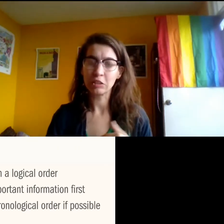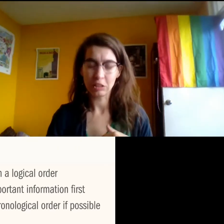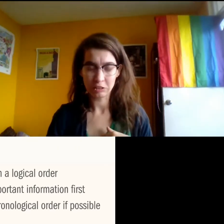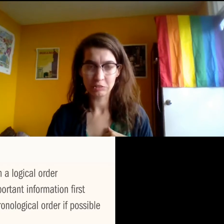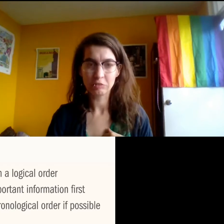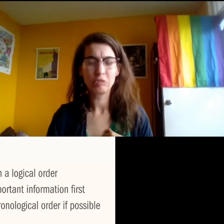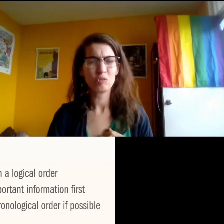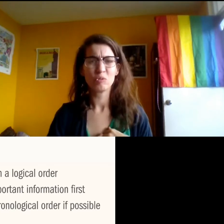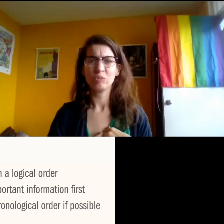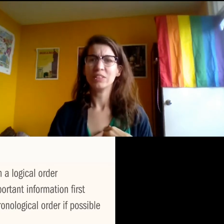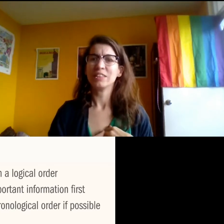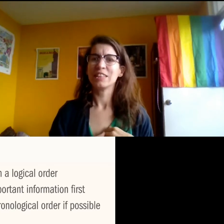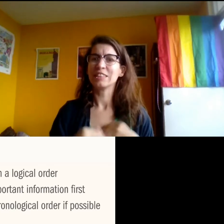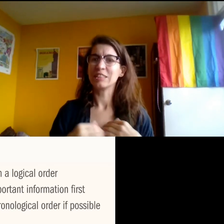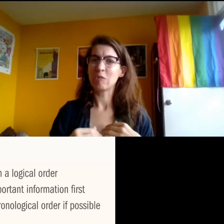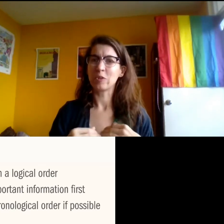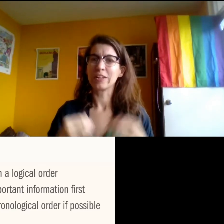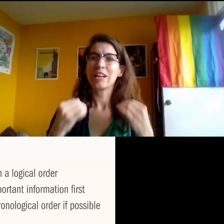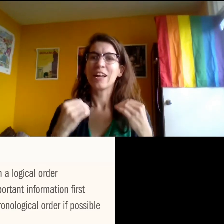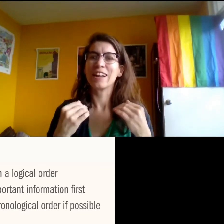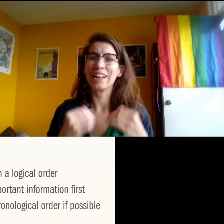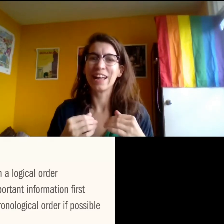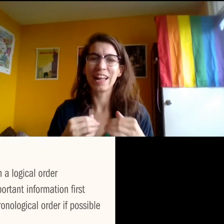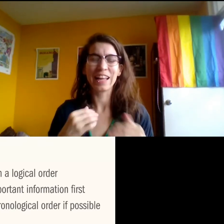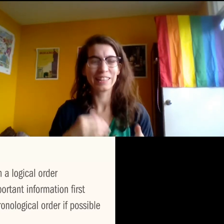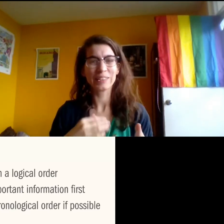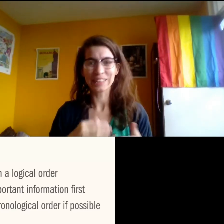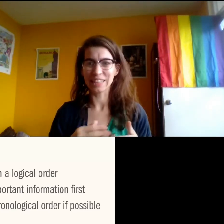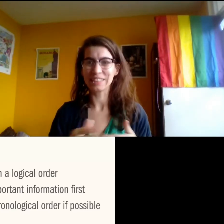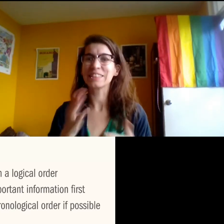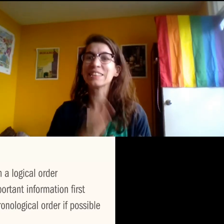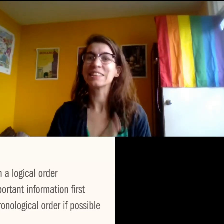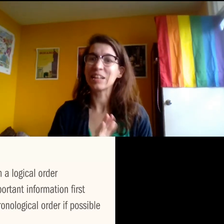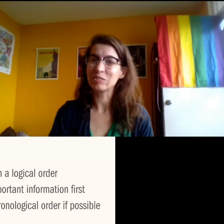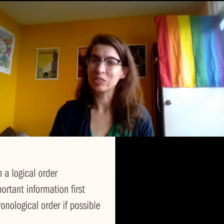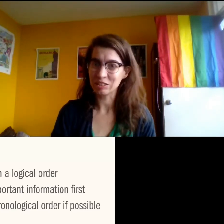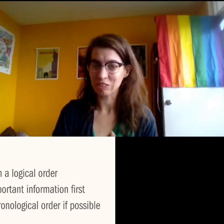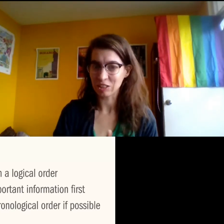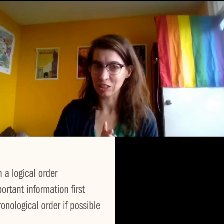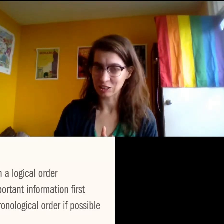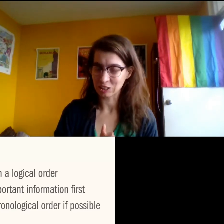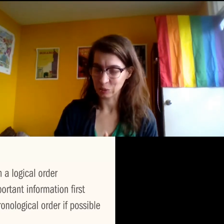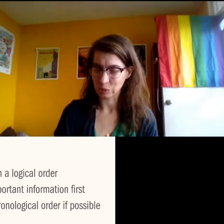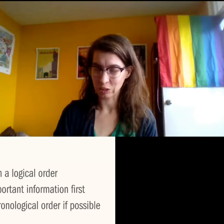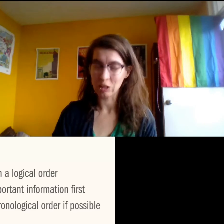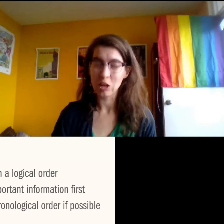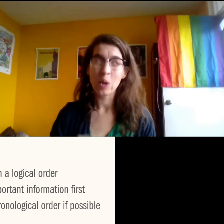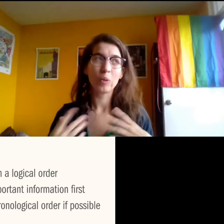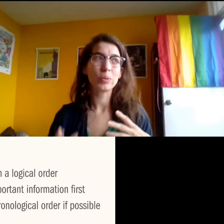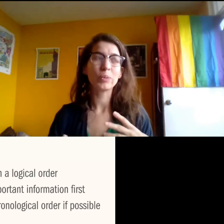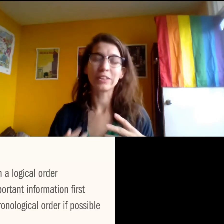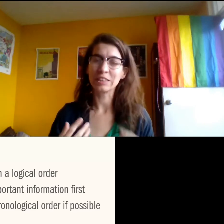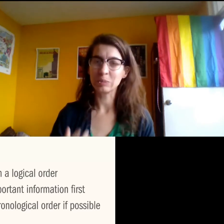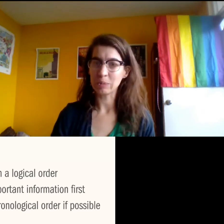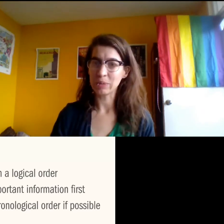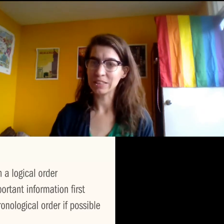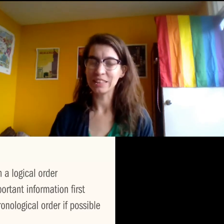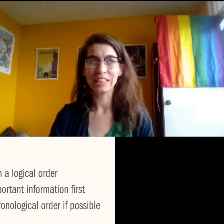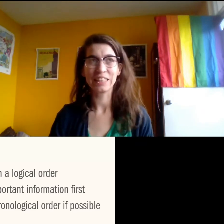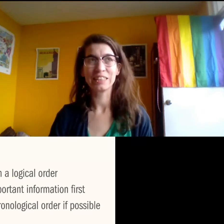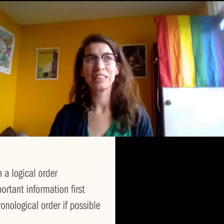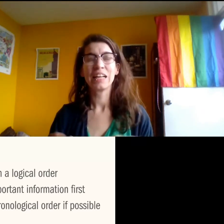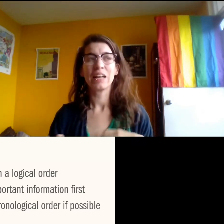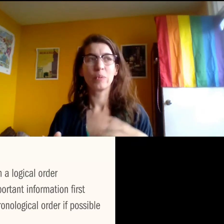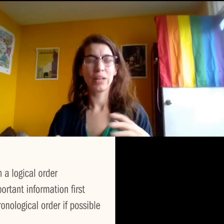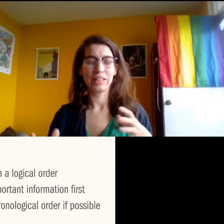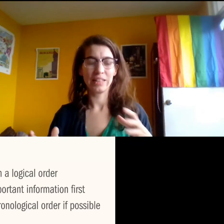chronological law, it's a tough word. In those cases, instead of using chronological order, what people are experimenting